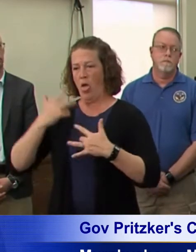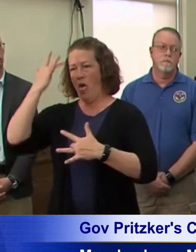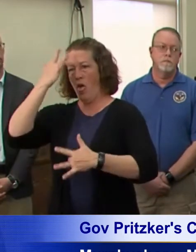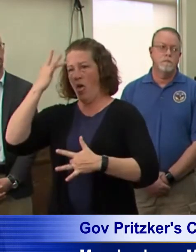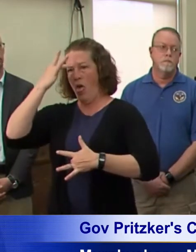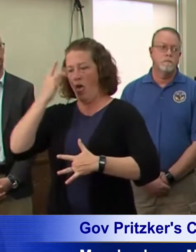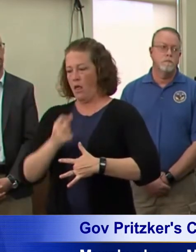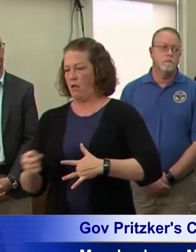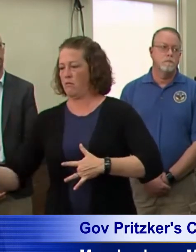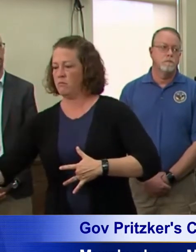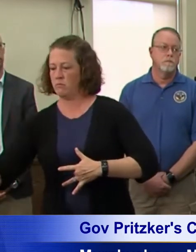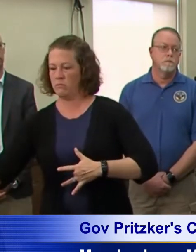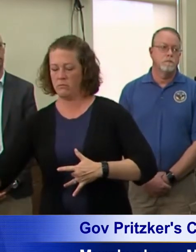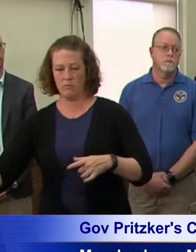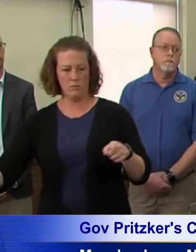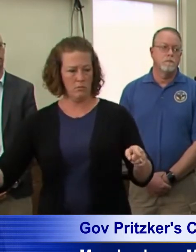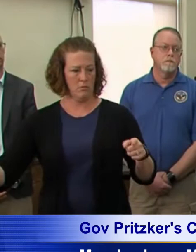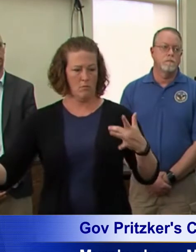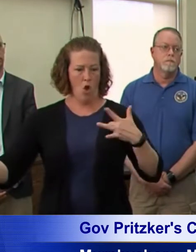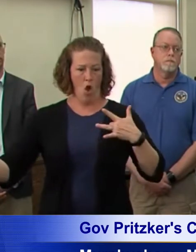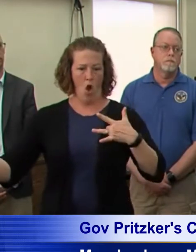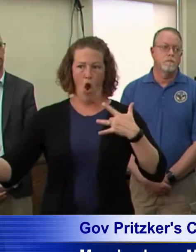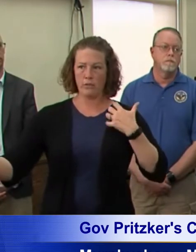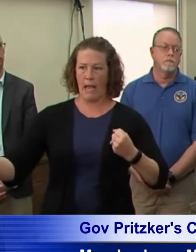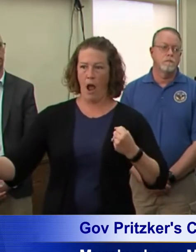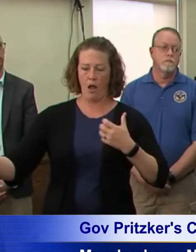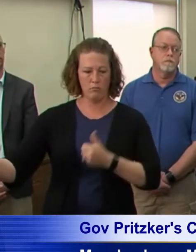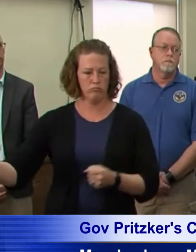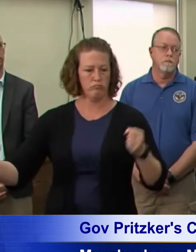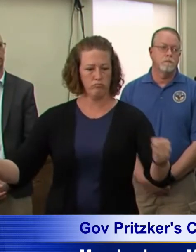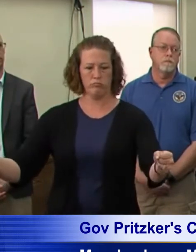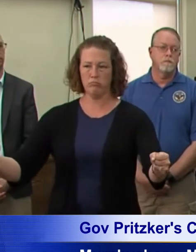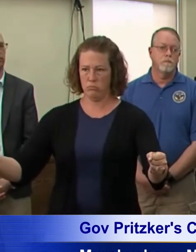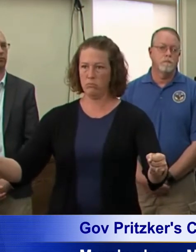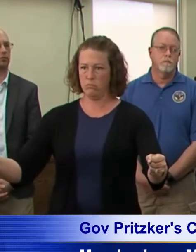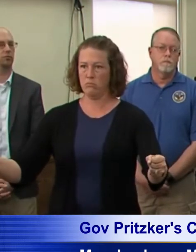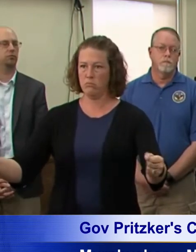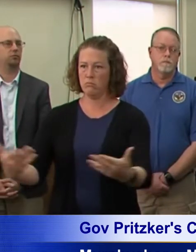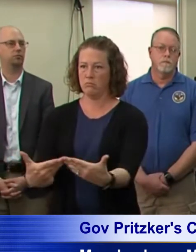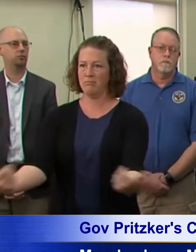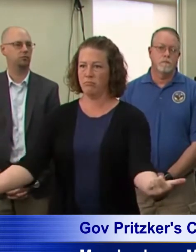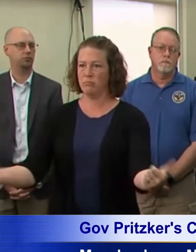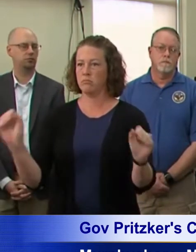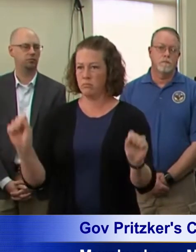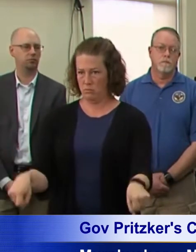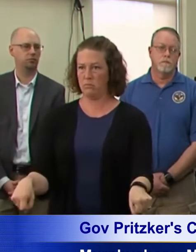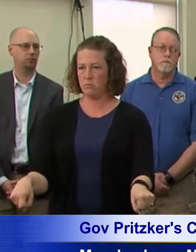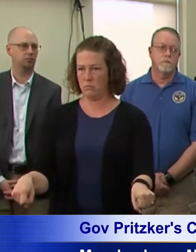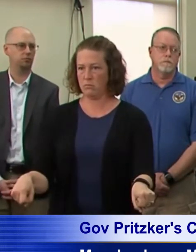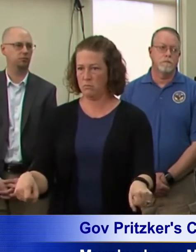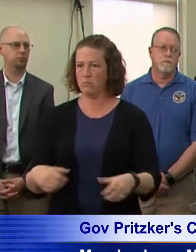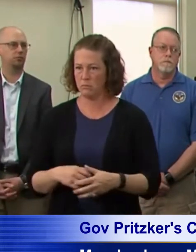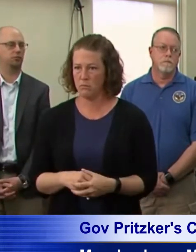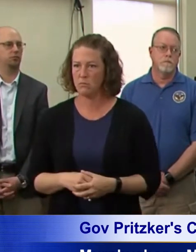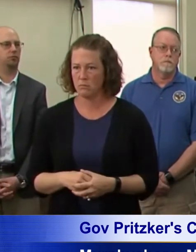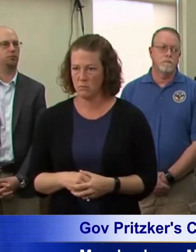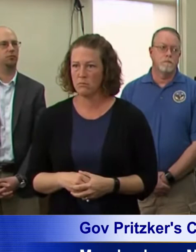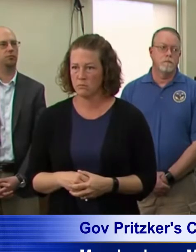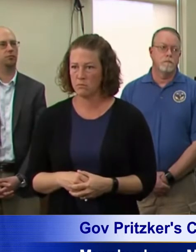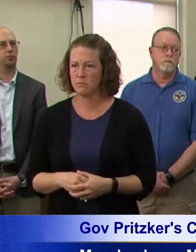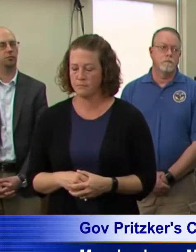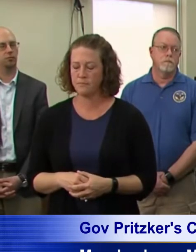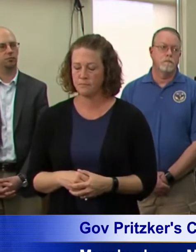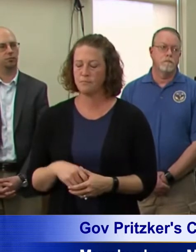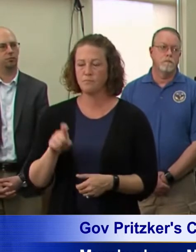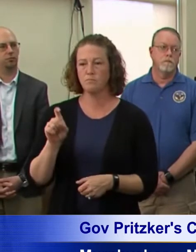while people who might have a heart attack or some other thing that they need to be treated in an emergency room for can go another direction. We need our